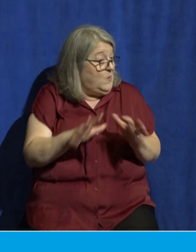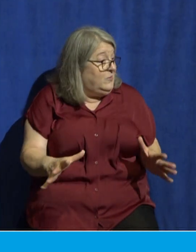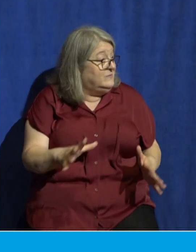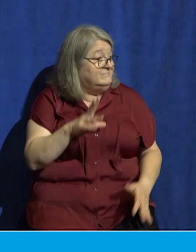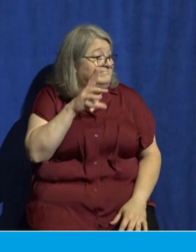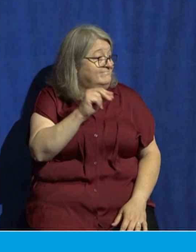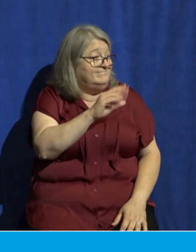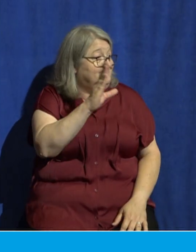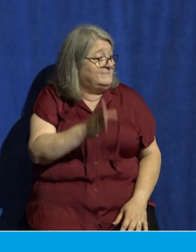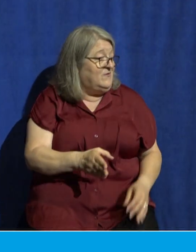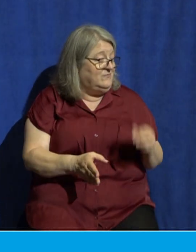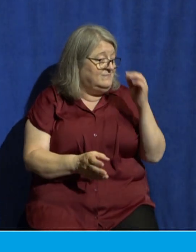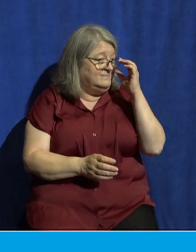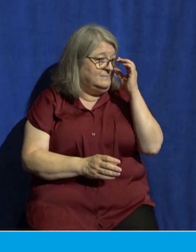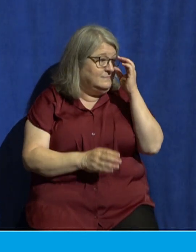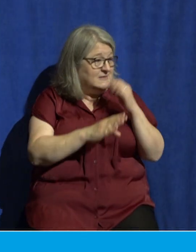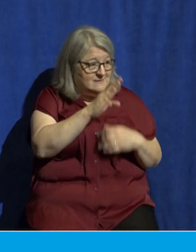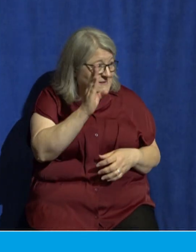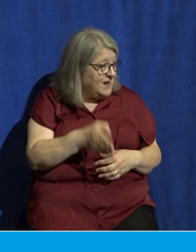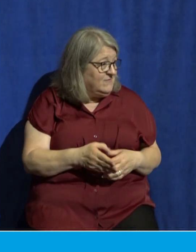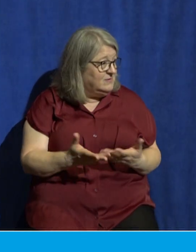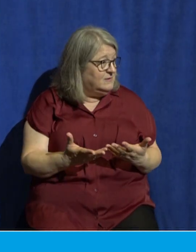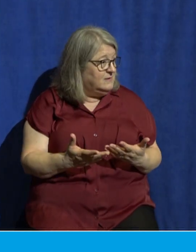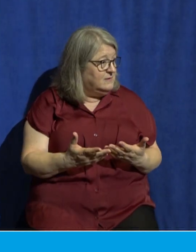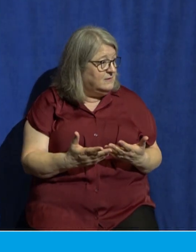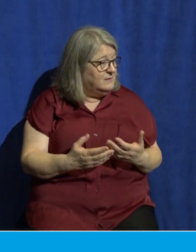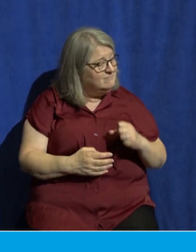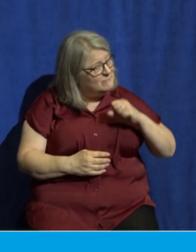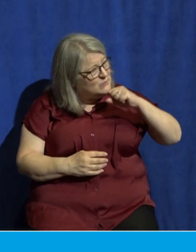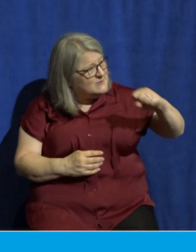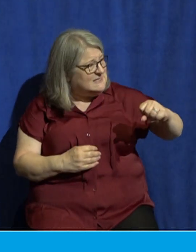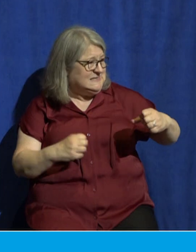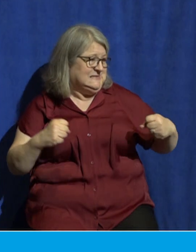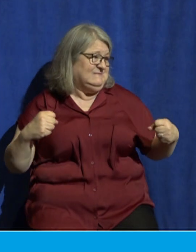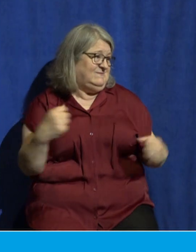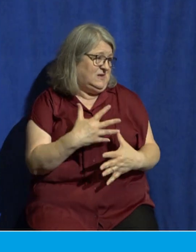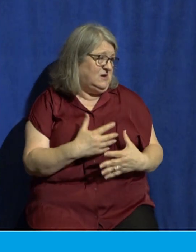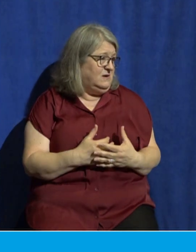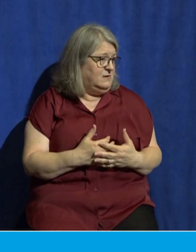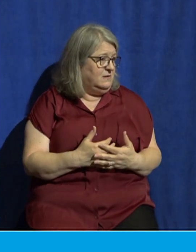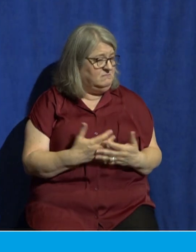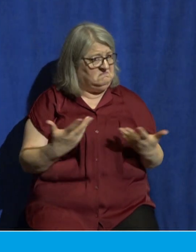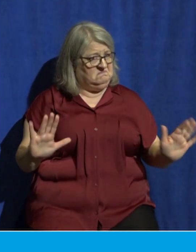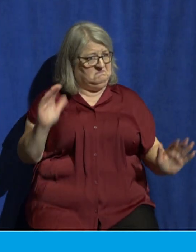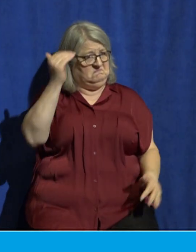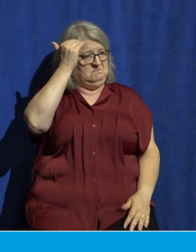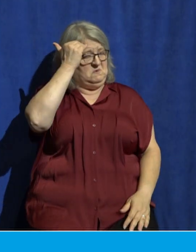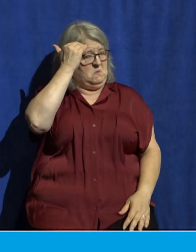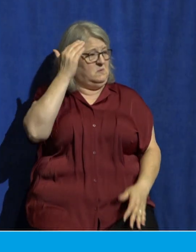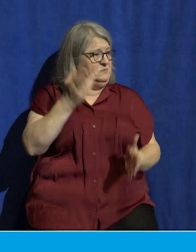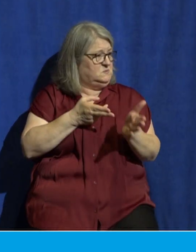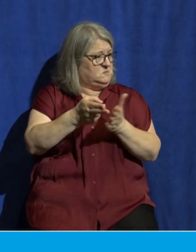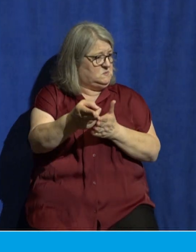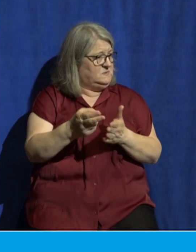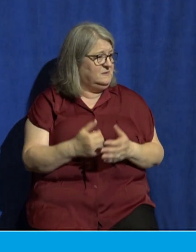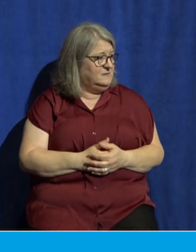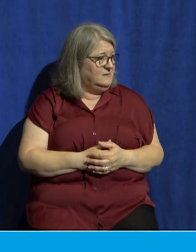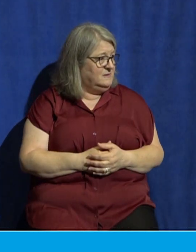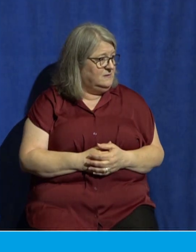we should resist the culture of fear because we know the truth that's revealed in God's word secondly we should resist the culture of